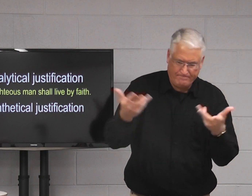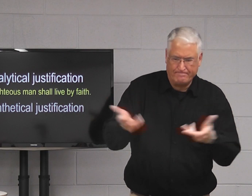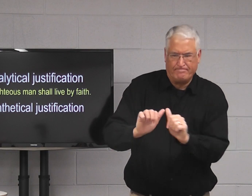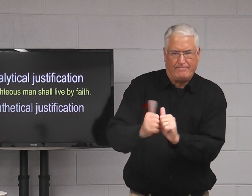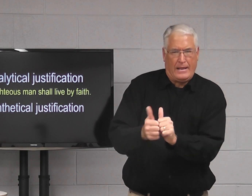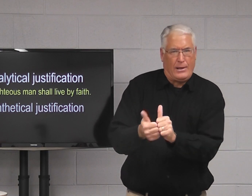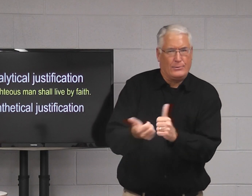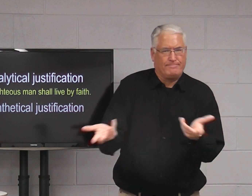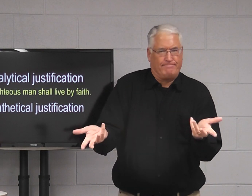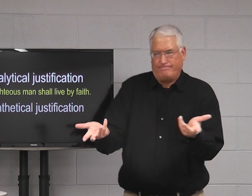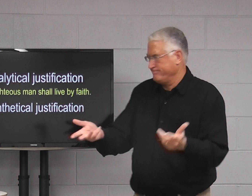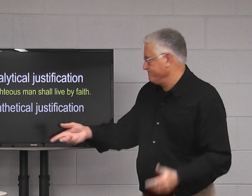How?